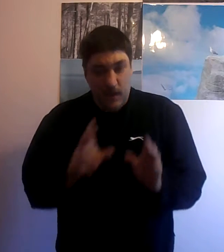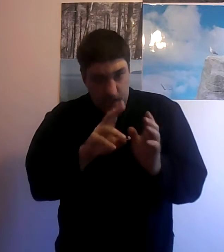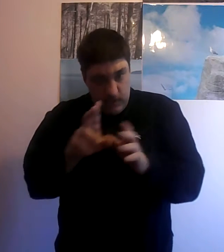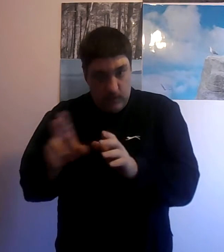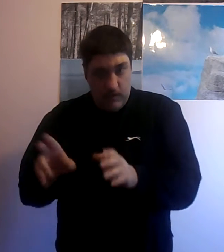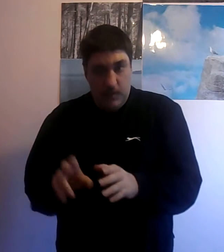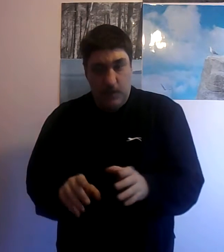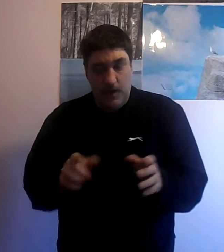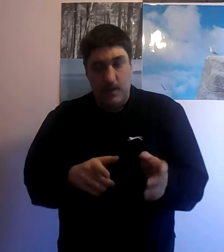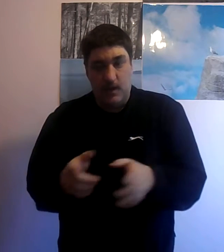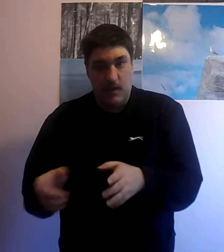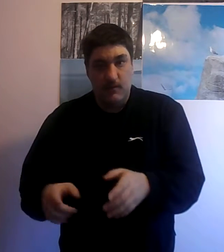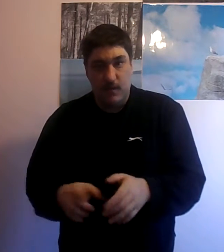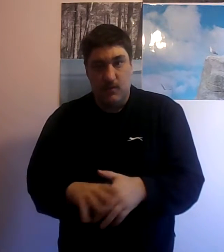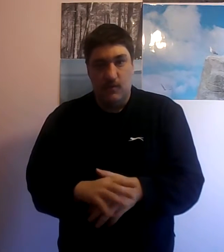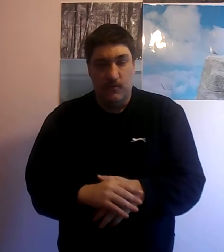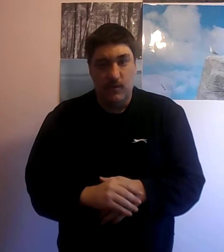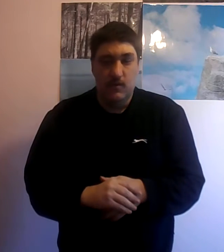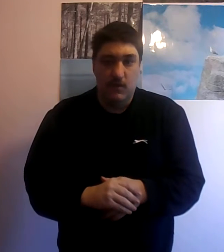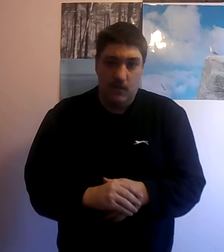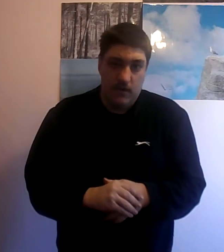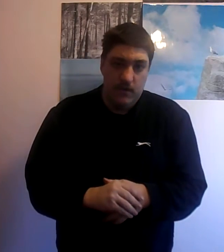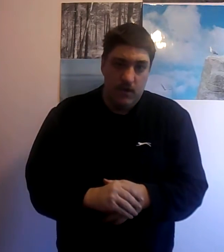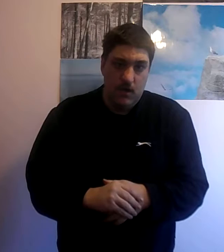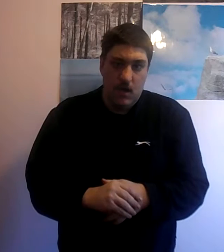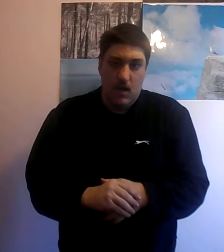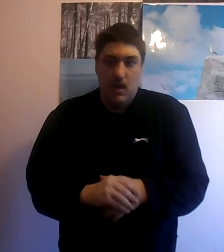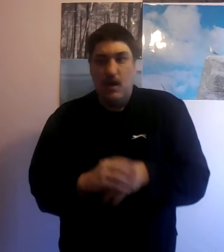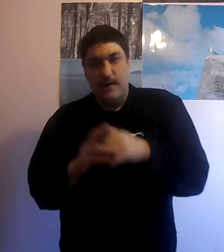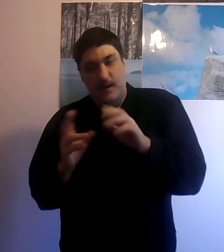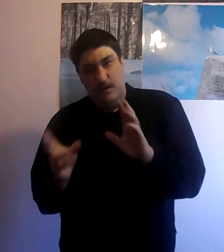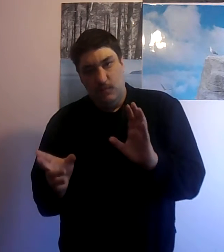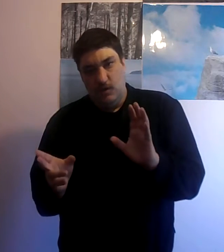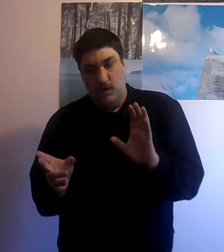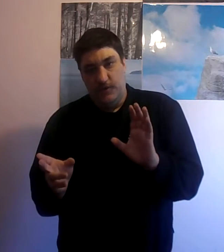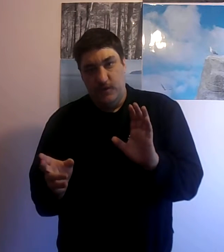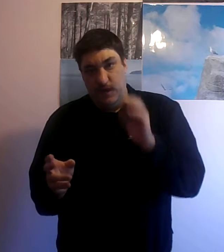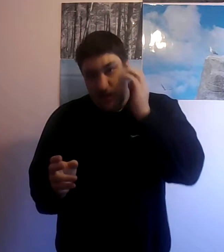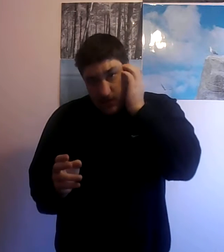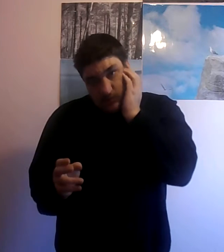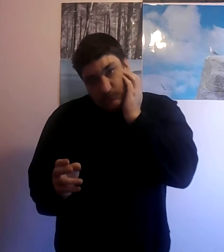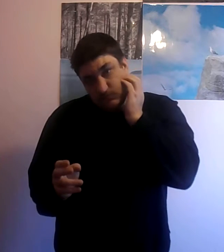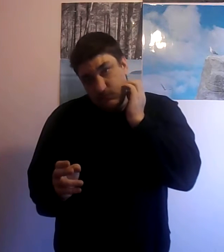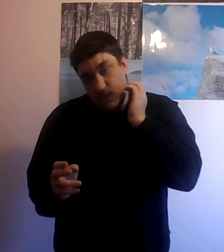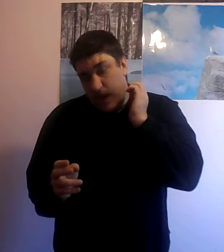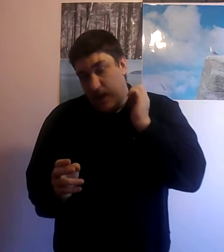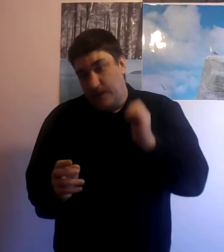you do go around planets collecting resources and so on it's a little more cartoony and